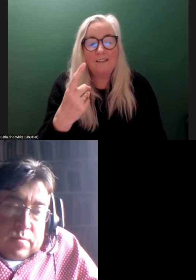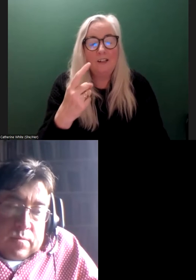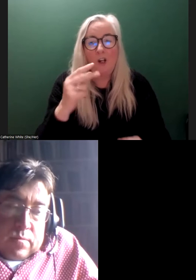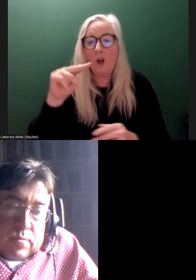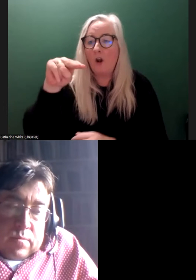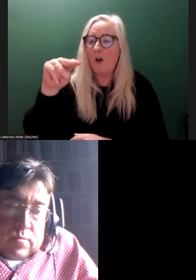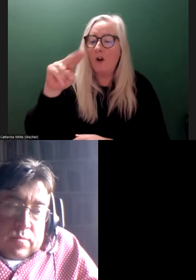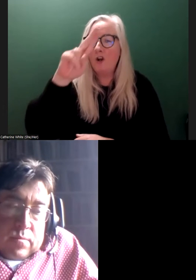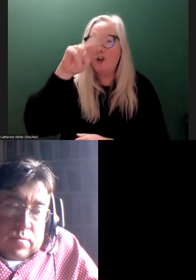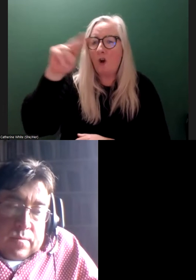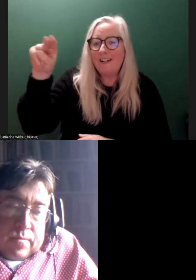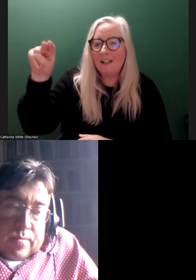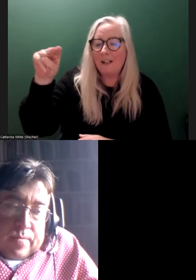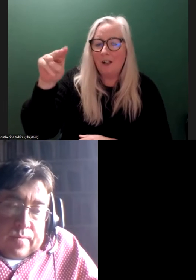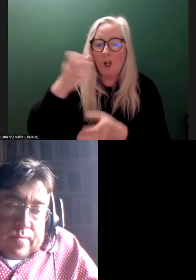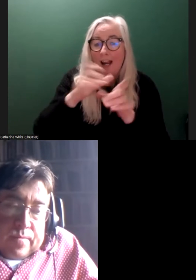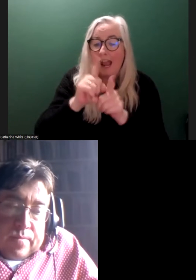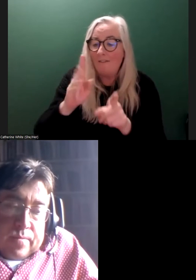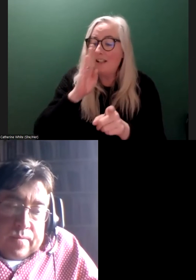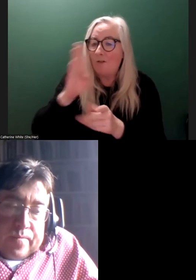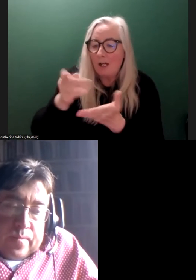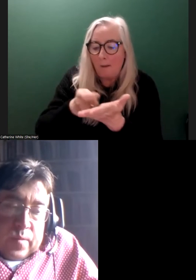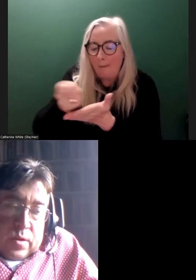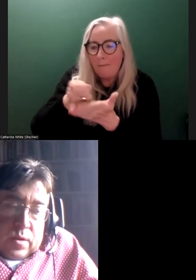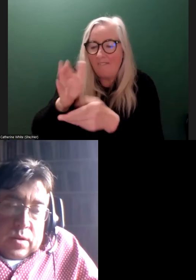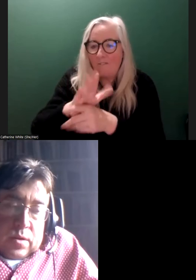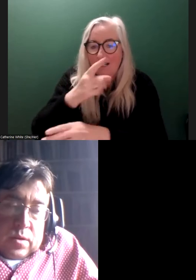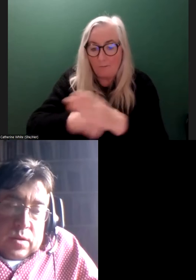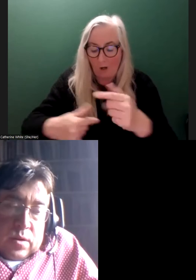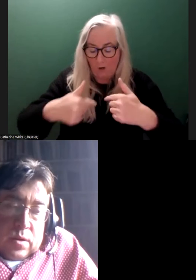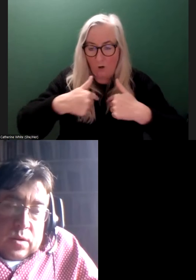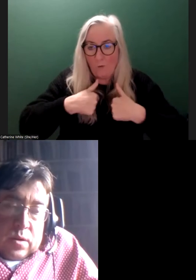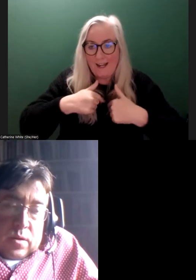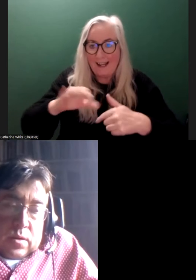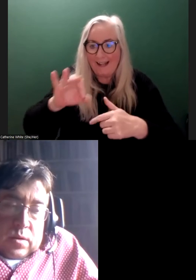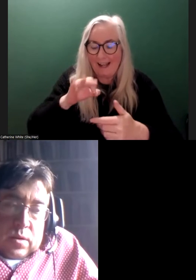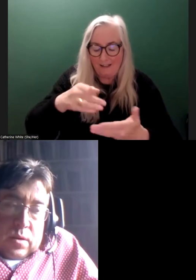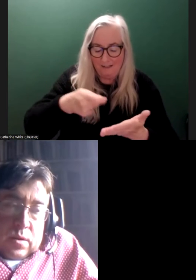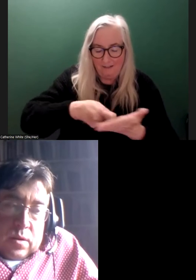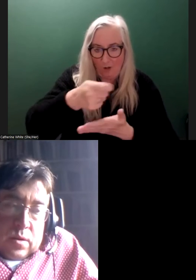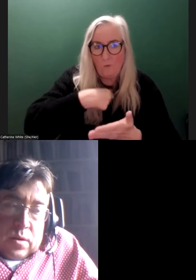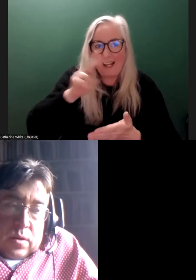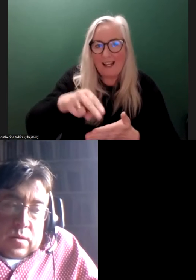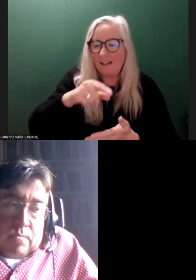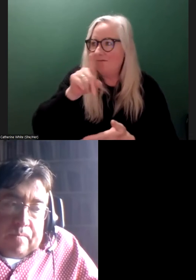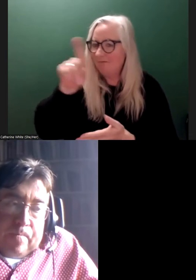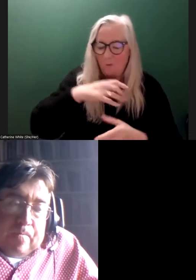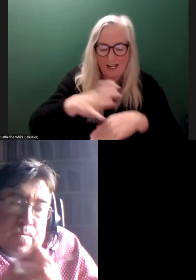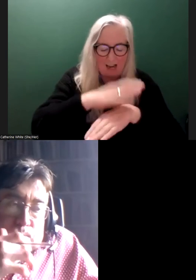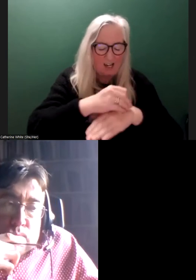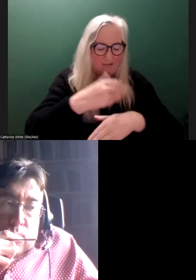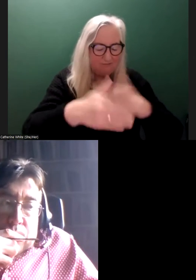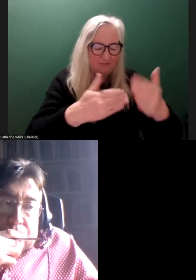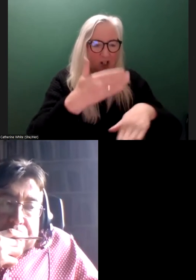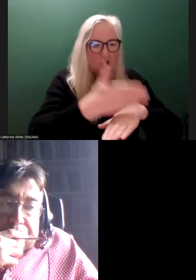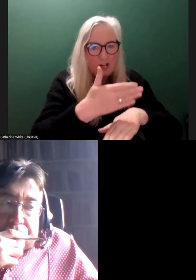a direct payment for disabled people. You or I get a direct payment if we need services. We can go to live our daily lives, go to work, get a job,